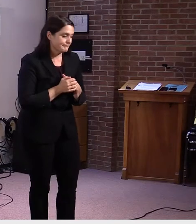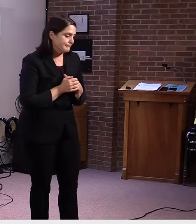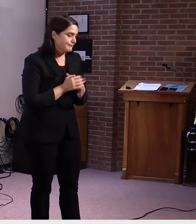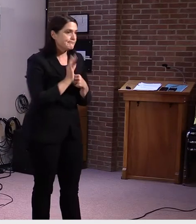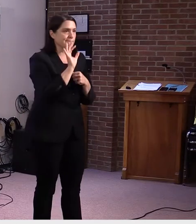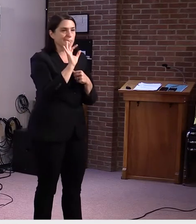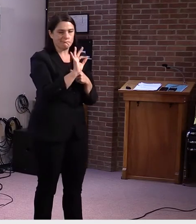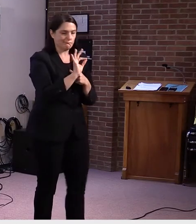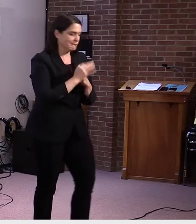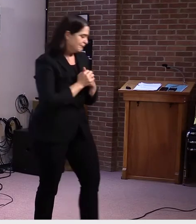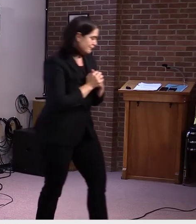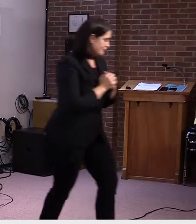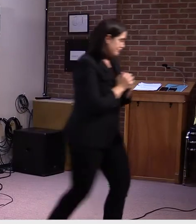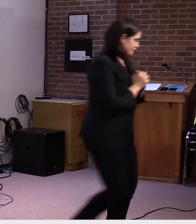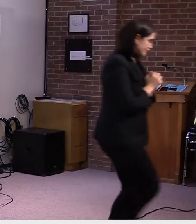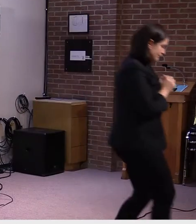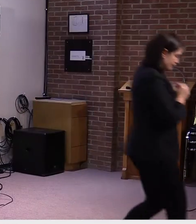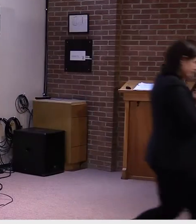Thank you. Mike Donahue, The Islander.